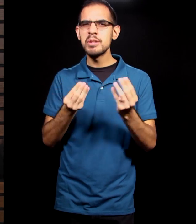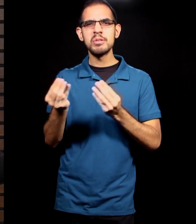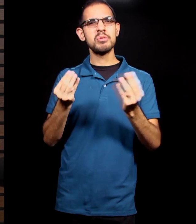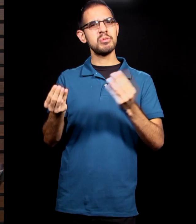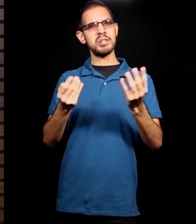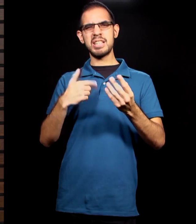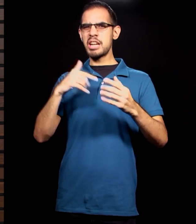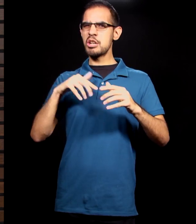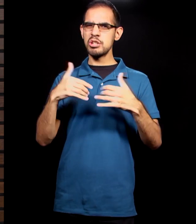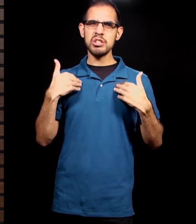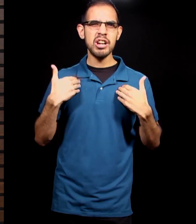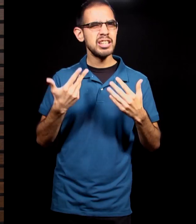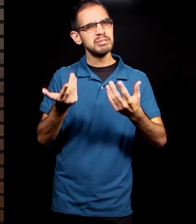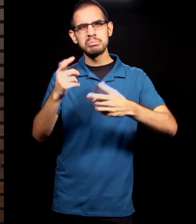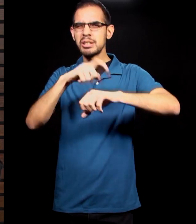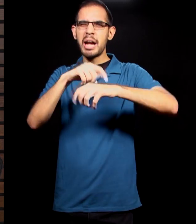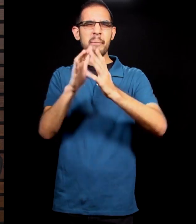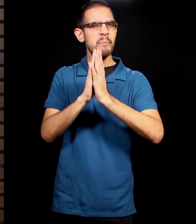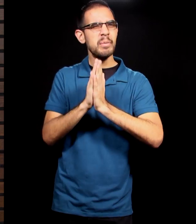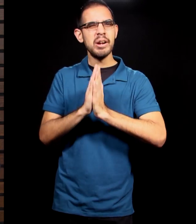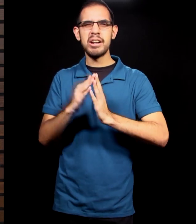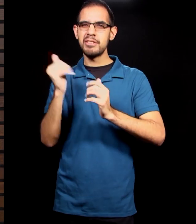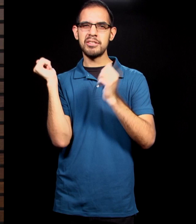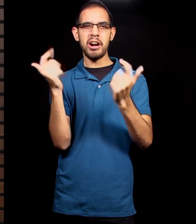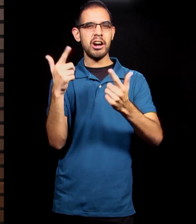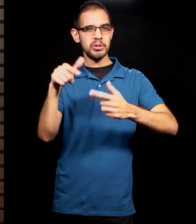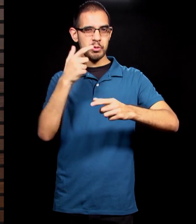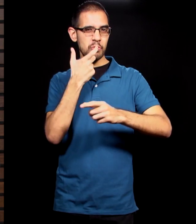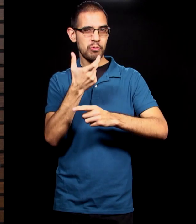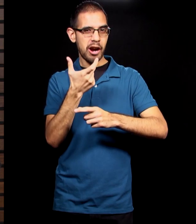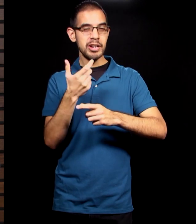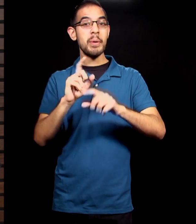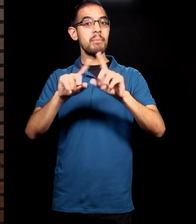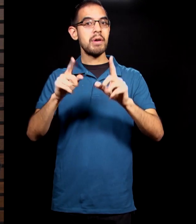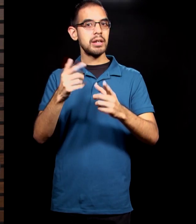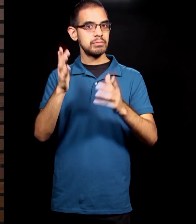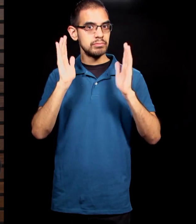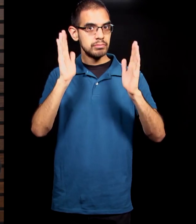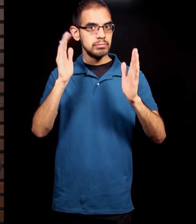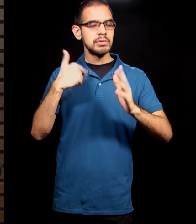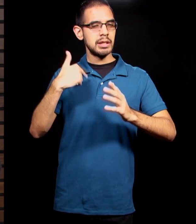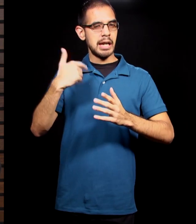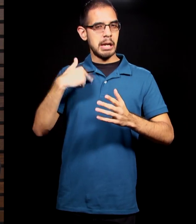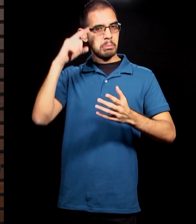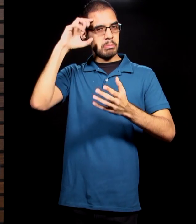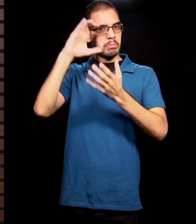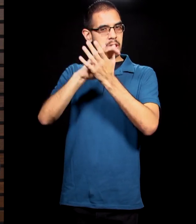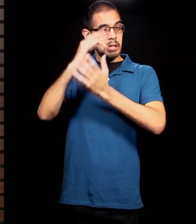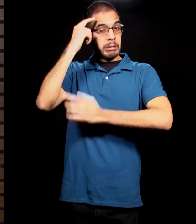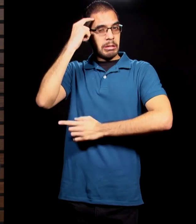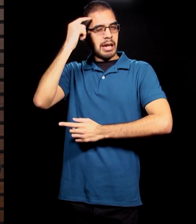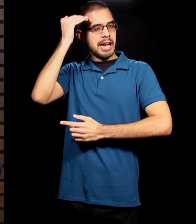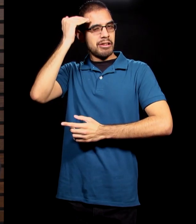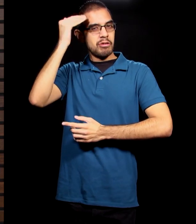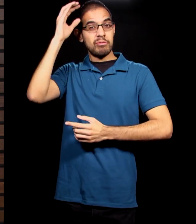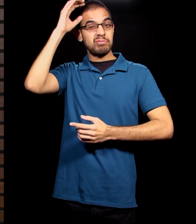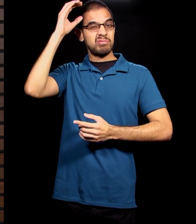prayer and all of you that watched. But listen to this. You I believe that Satan wanted to use this COVID pandemic to